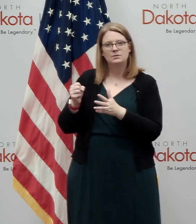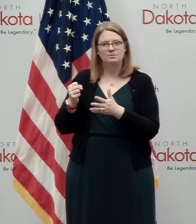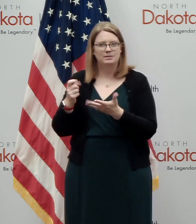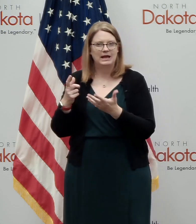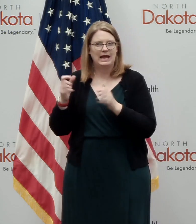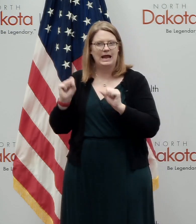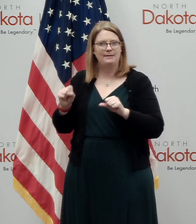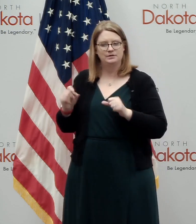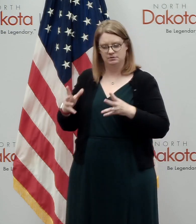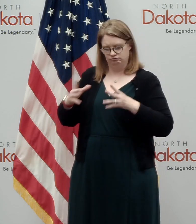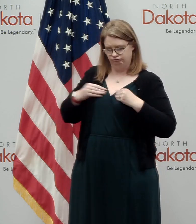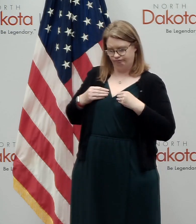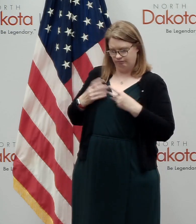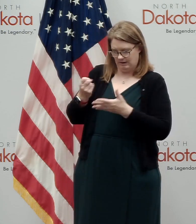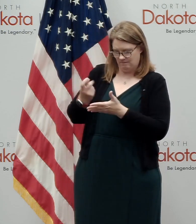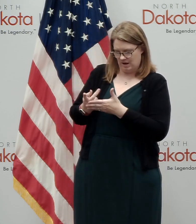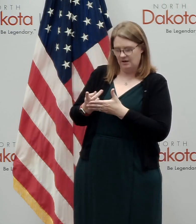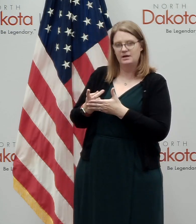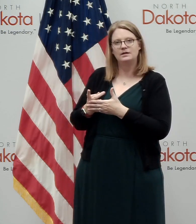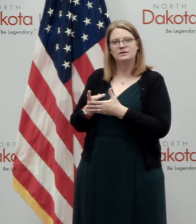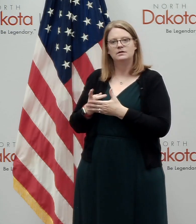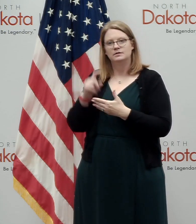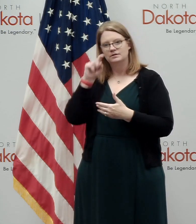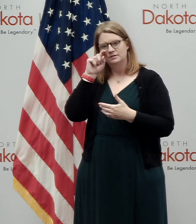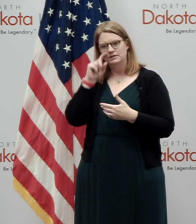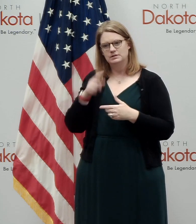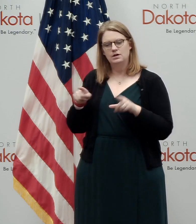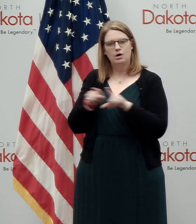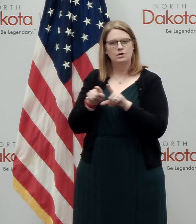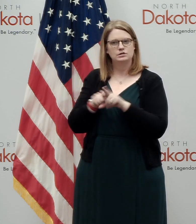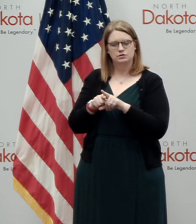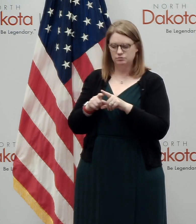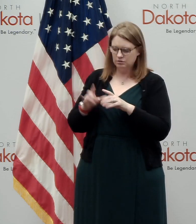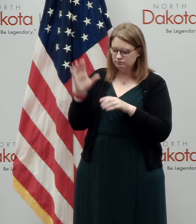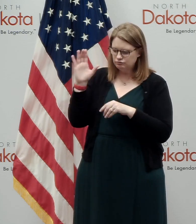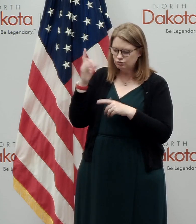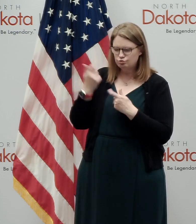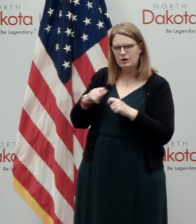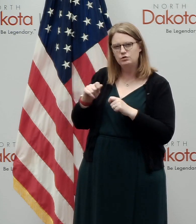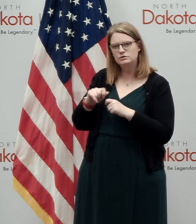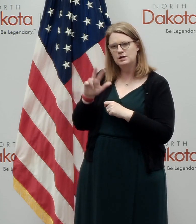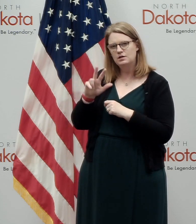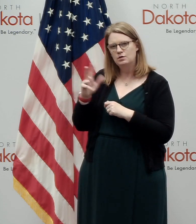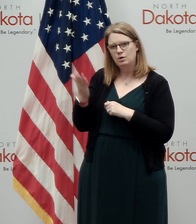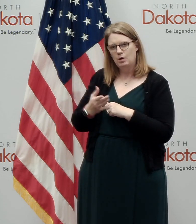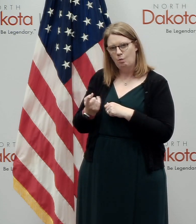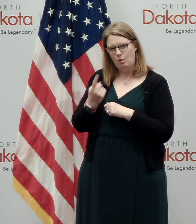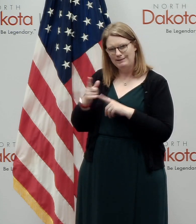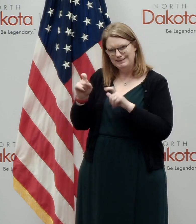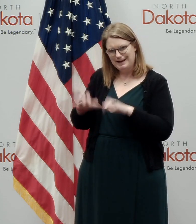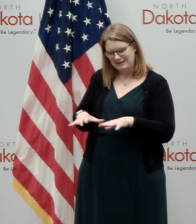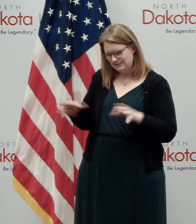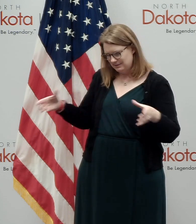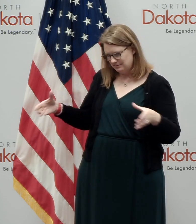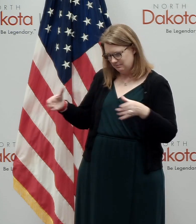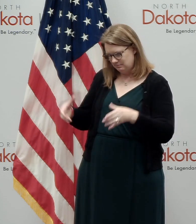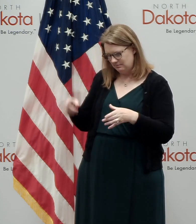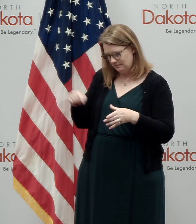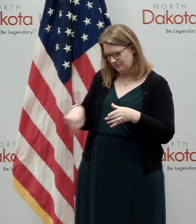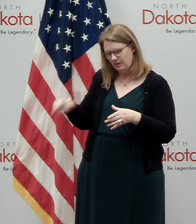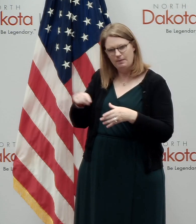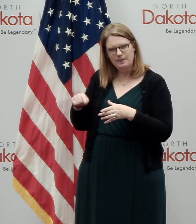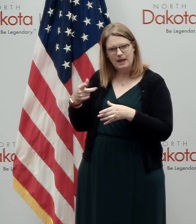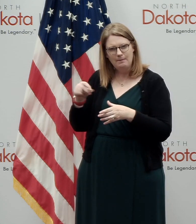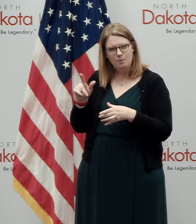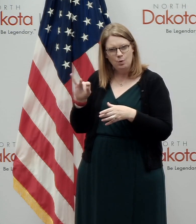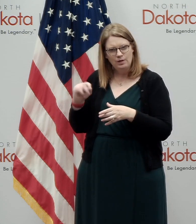also we're looking at doing some three-to-one test pooling at NDSU. We've also engaged students, from, uh, UND